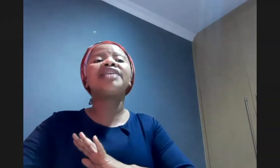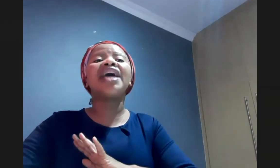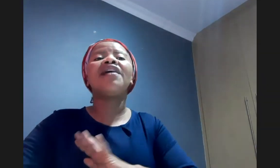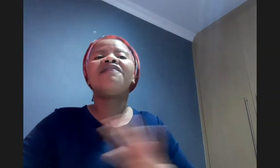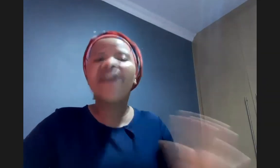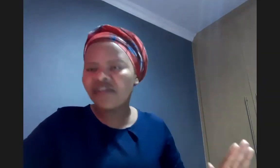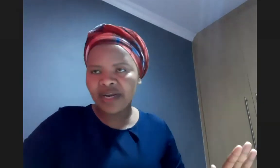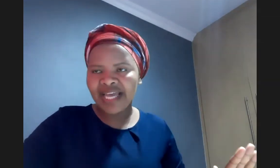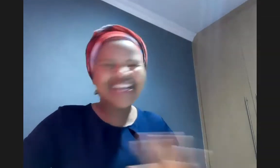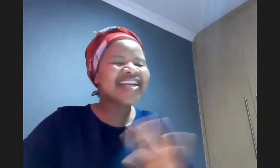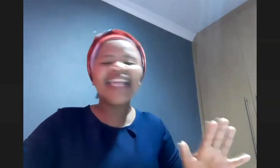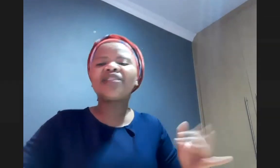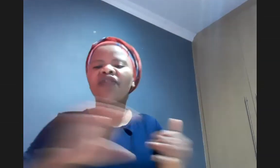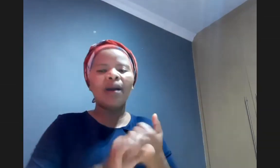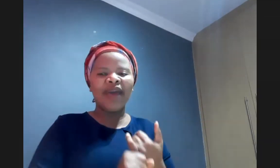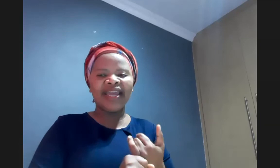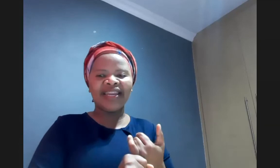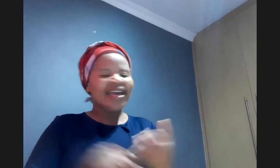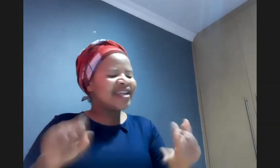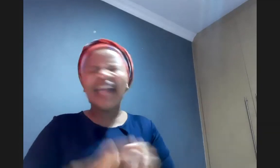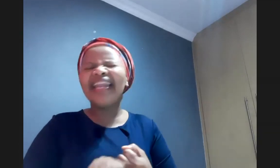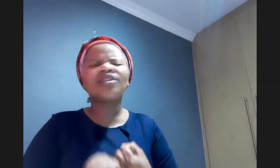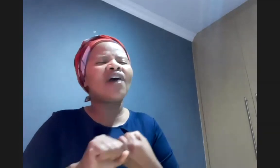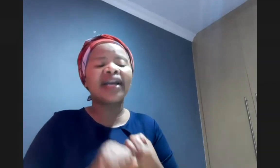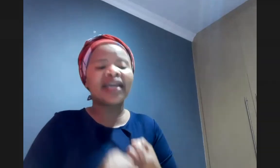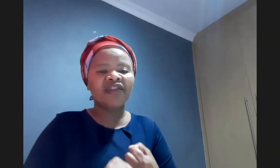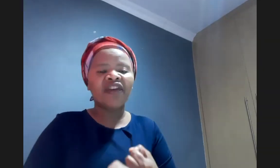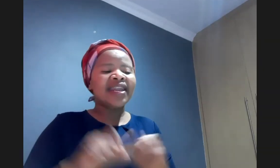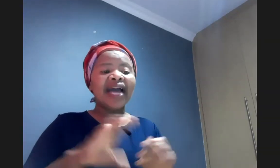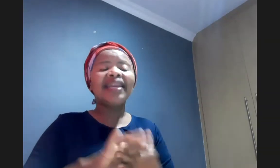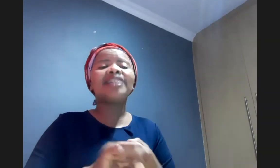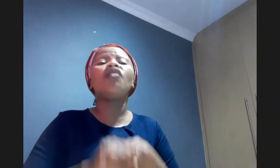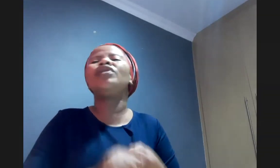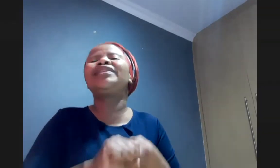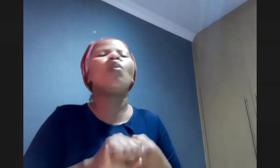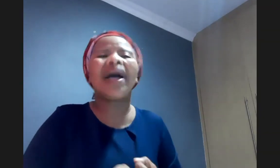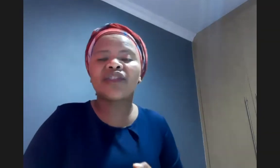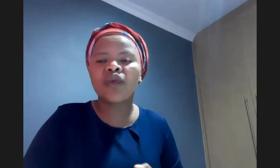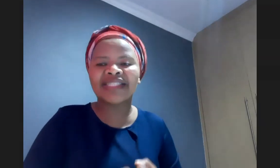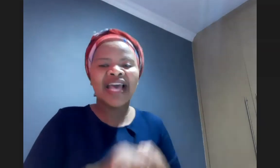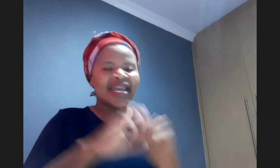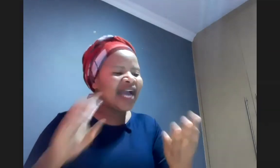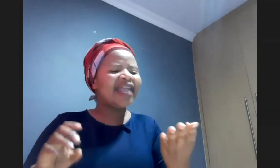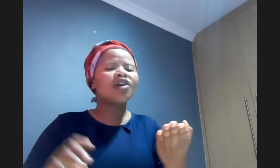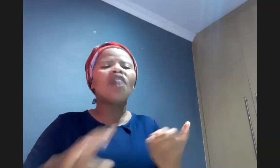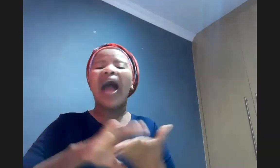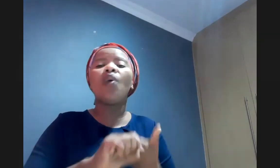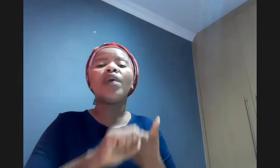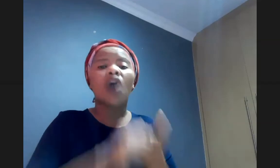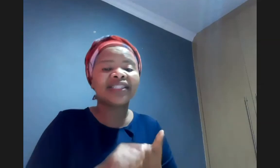serve faithfully regardless of our pain regardless of our grief regardless of who did what to us regardless of how we got